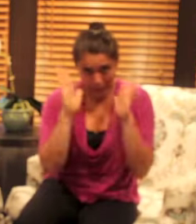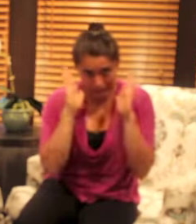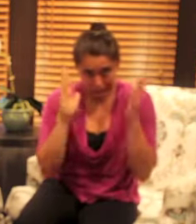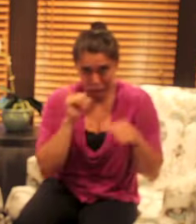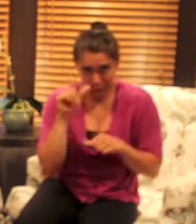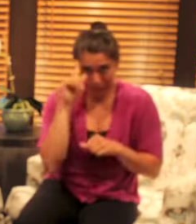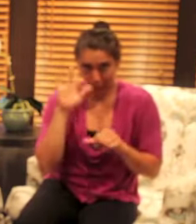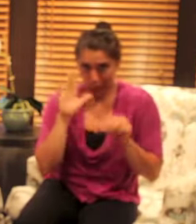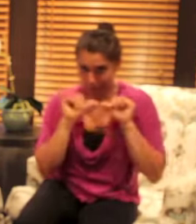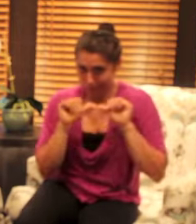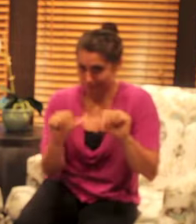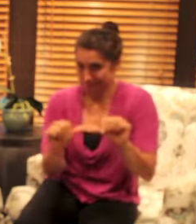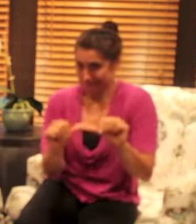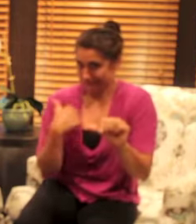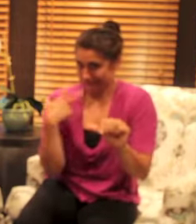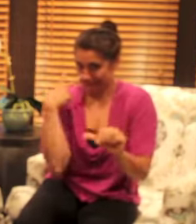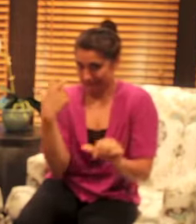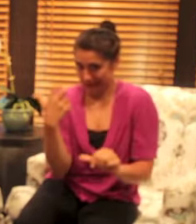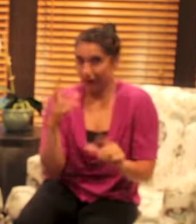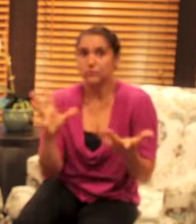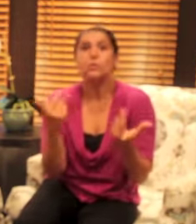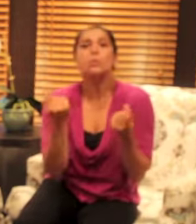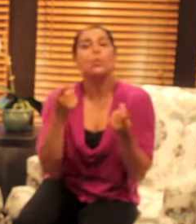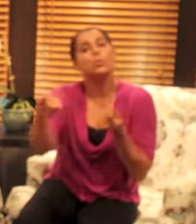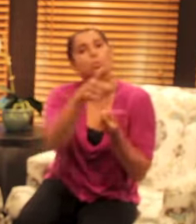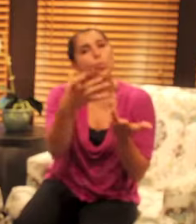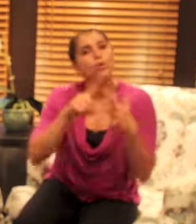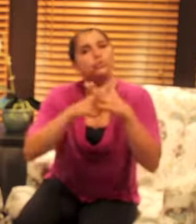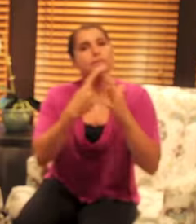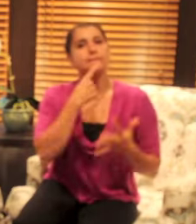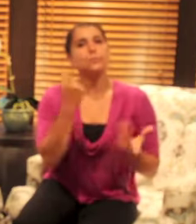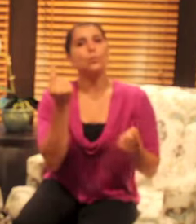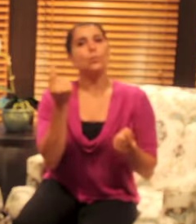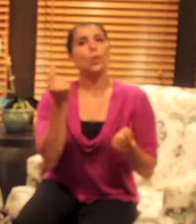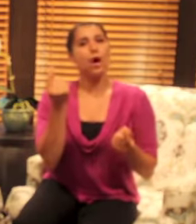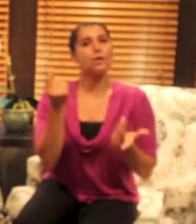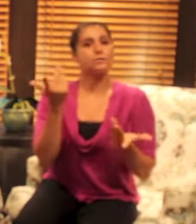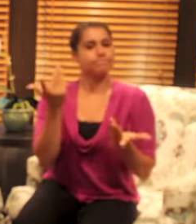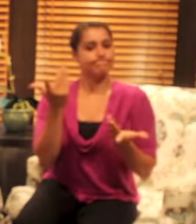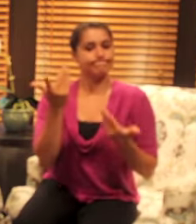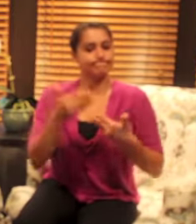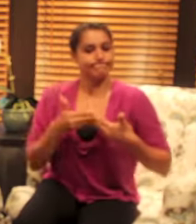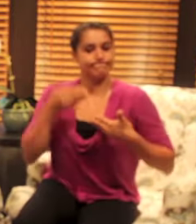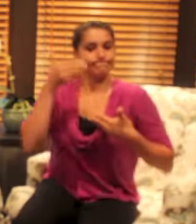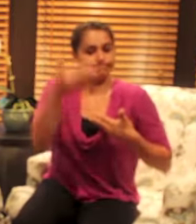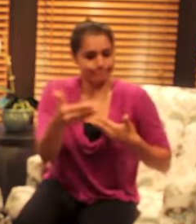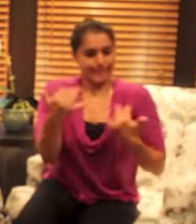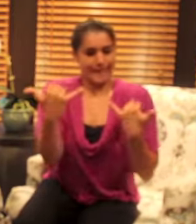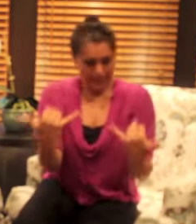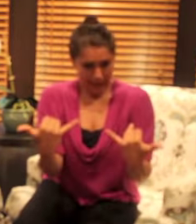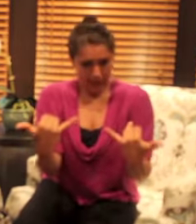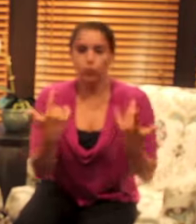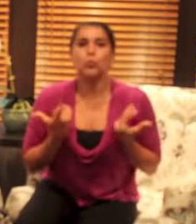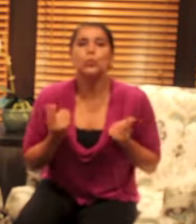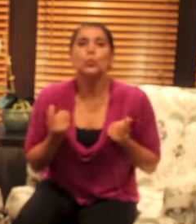so we want you to start saying to yourselves hopefully you already have what are we going to do now and